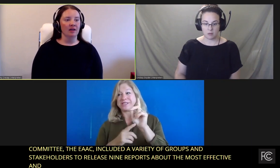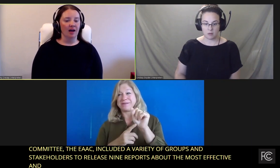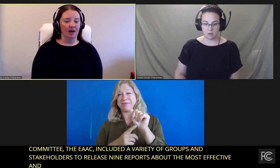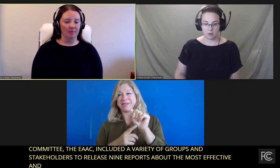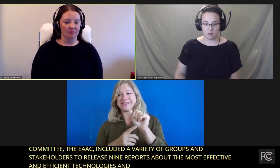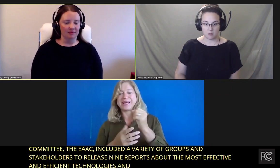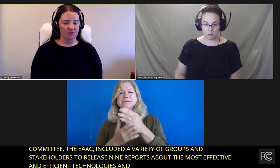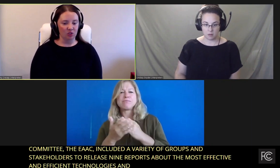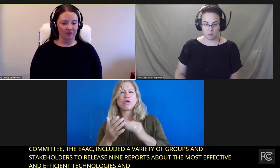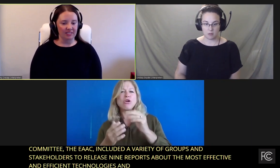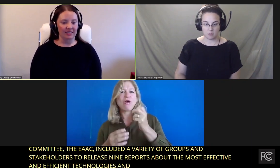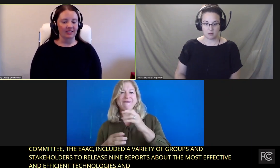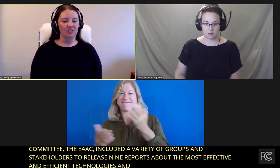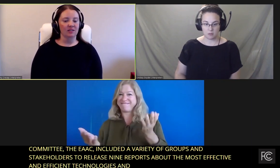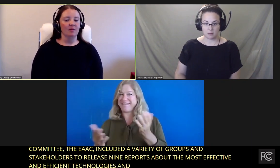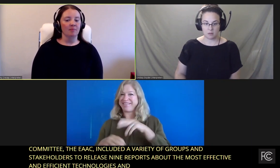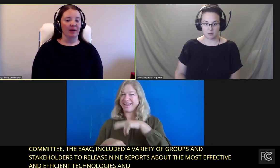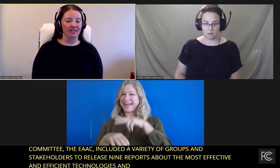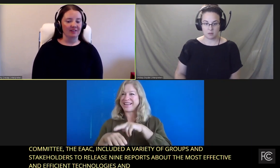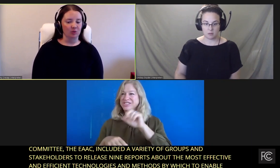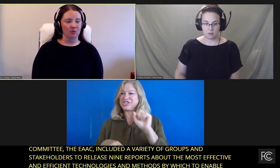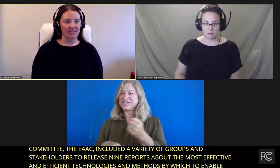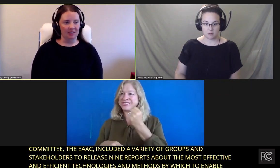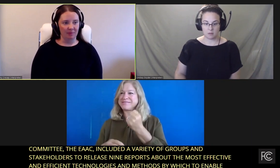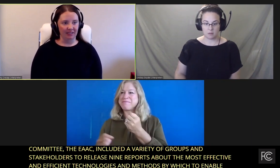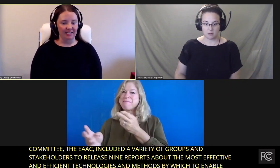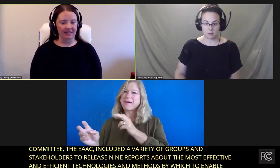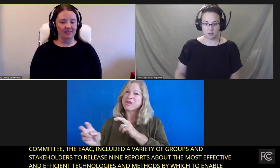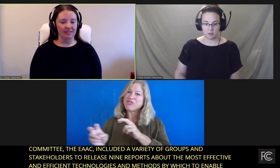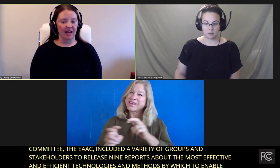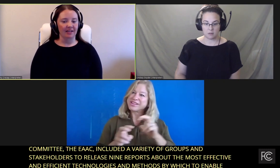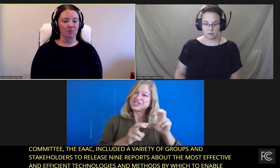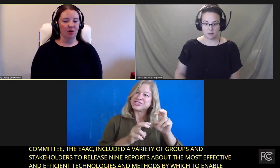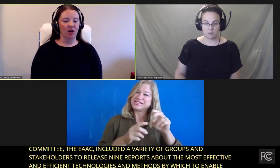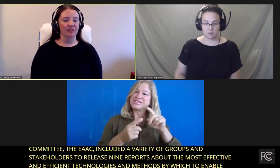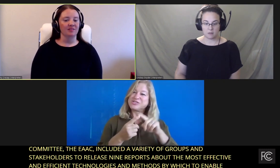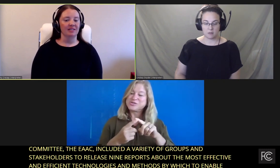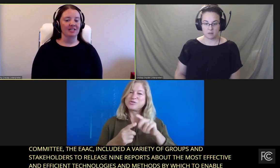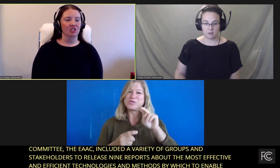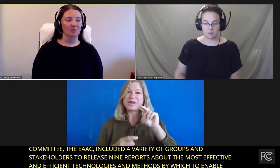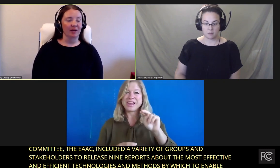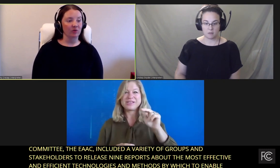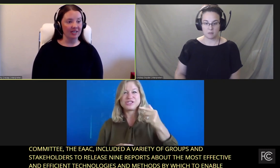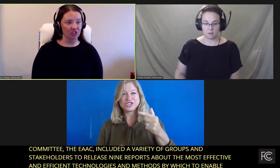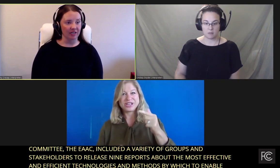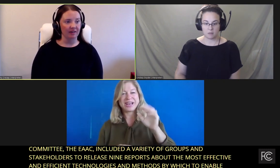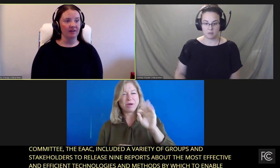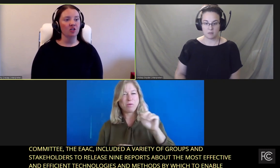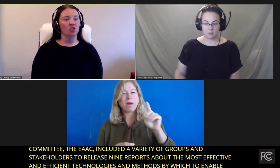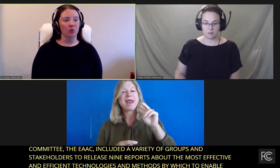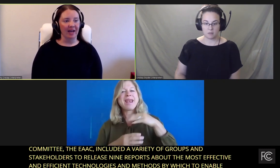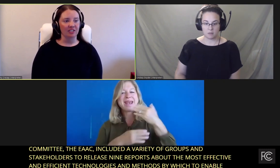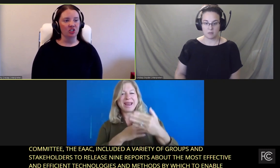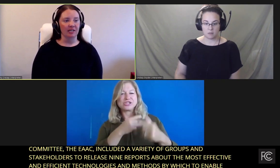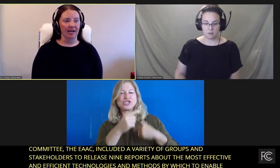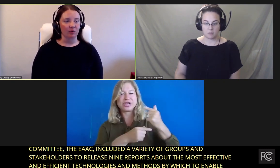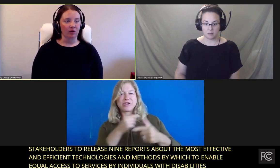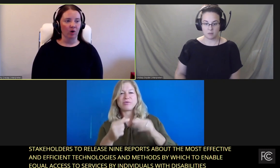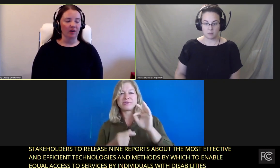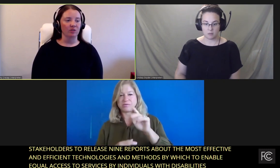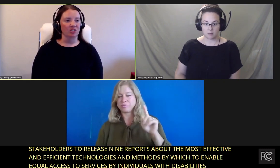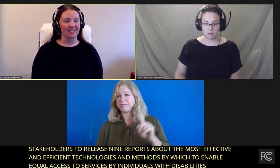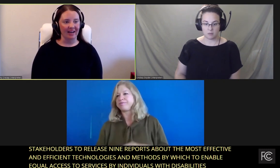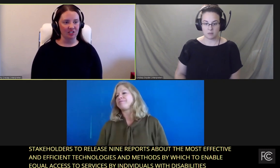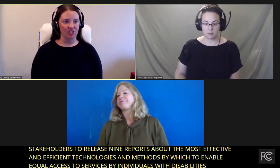services by individuals with disabilities as part of the nation's migration The to NG